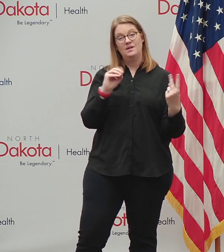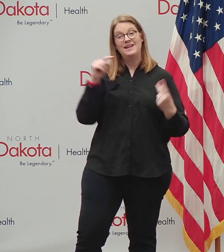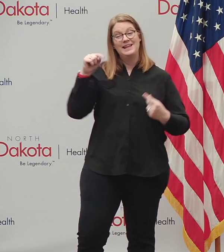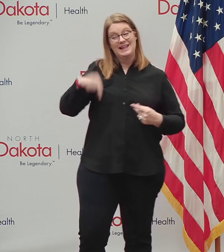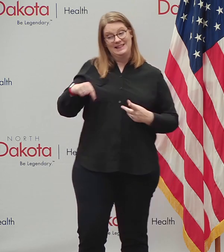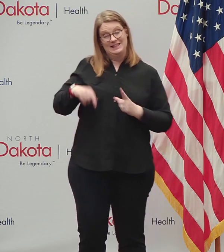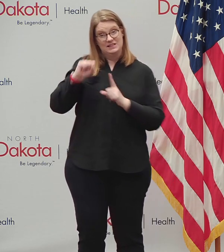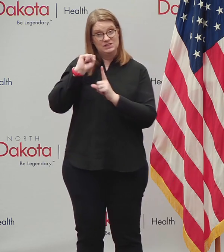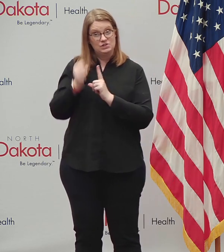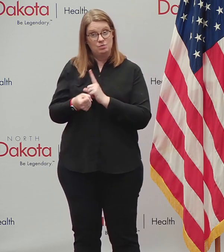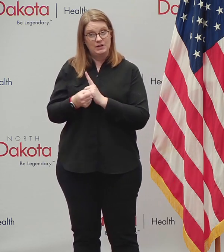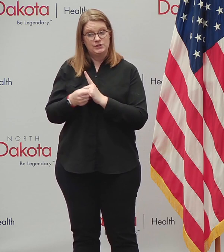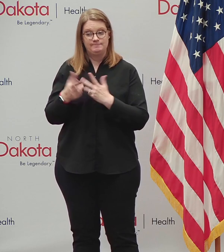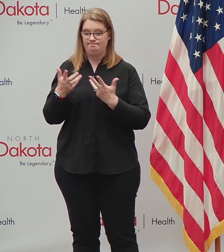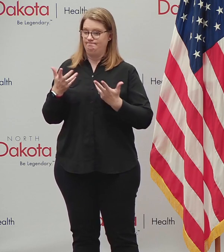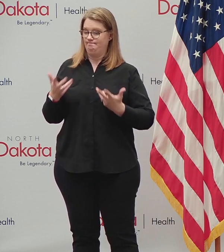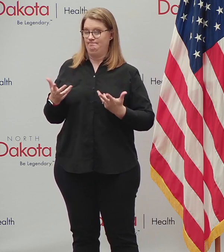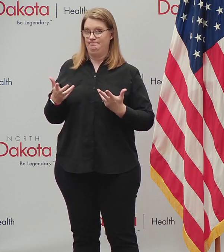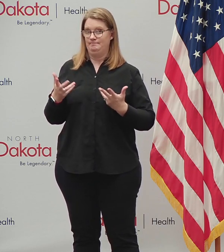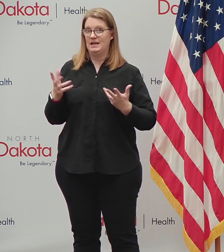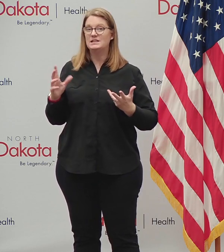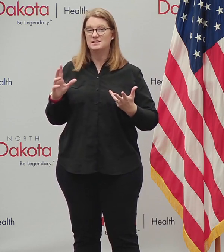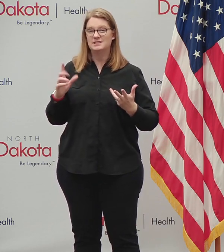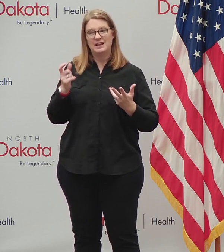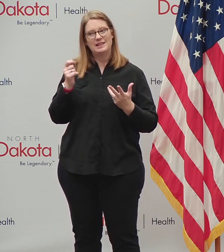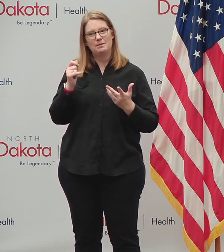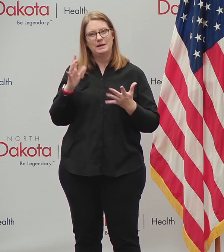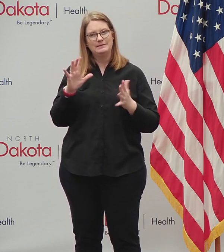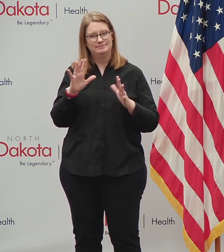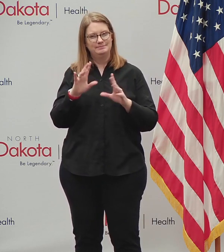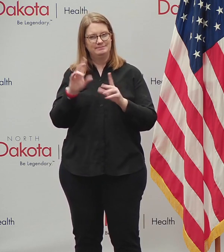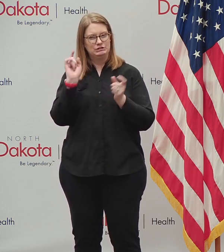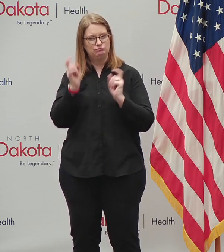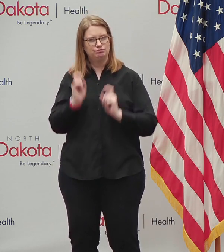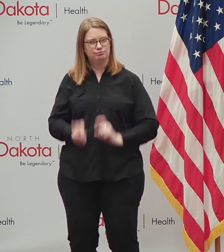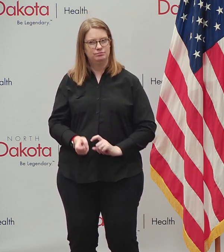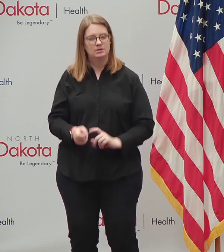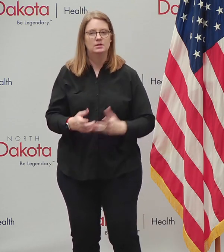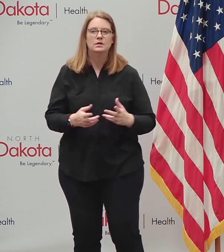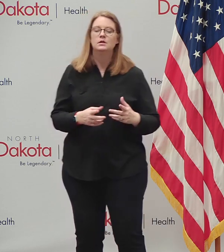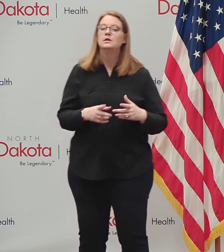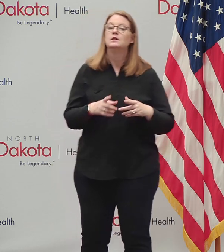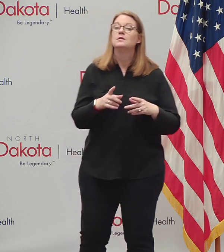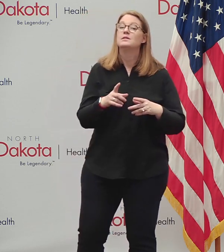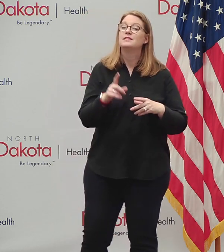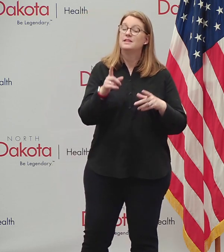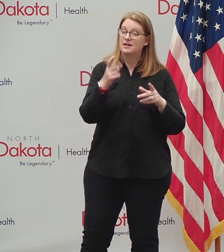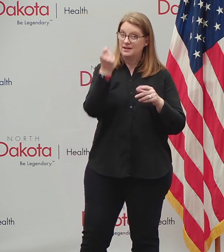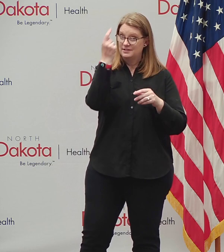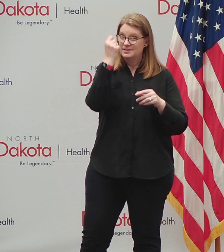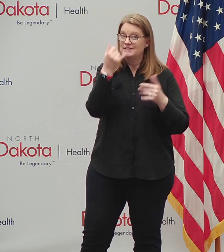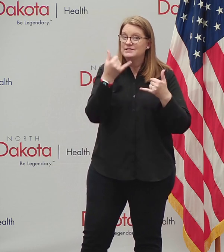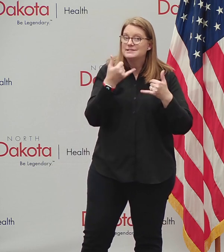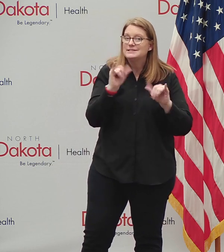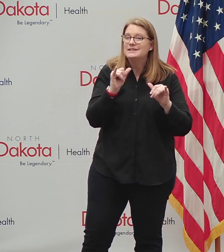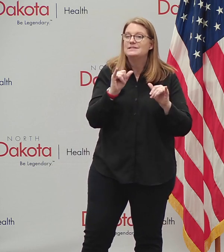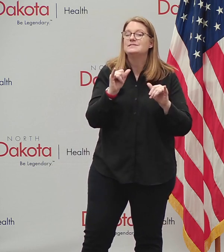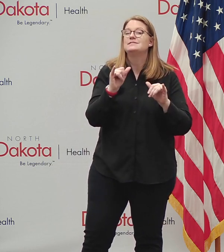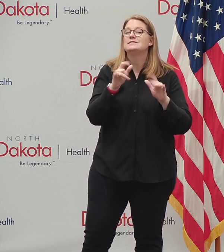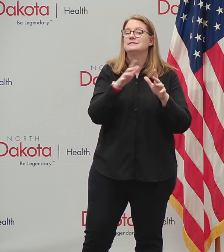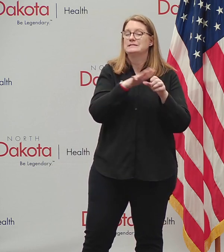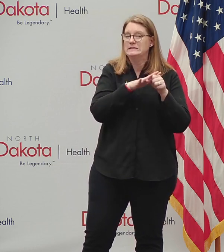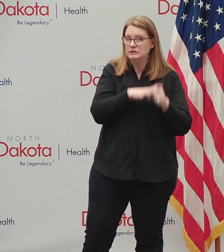However, this does not diminish the significant additional strain being put on health systems.